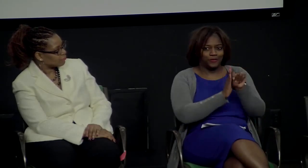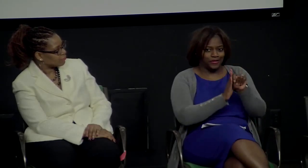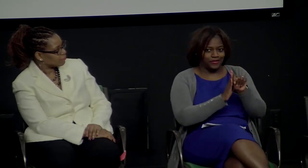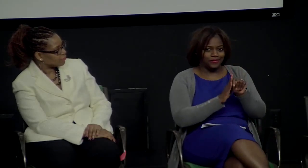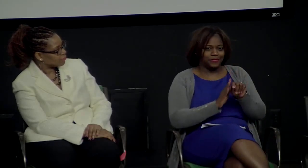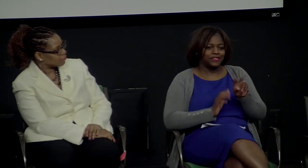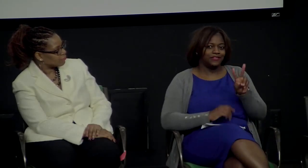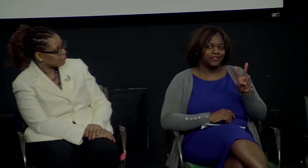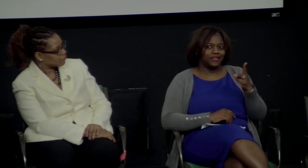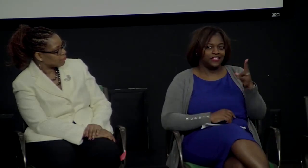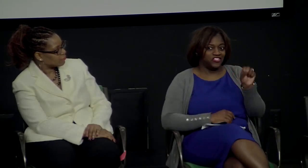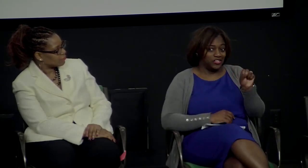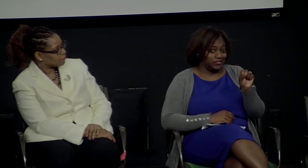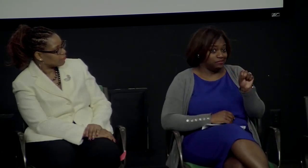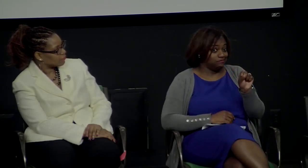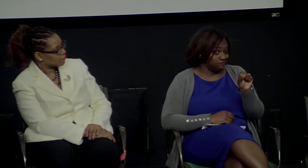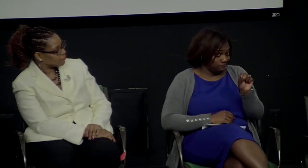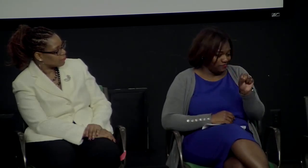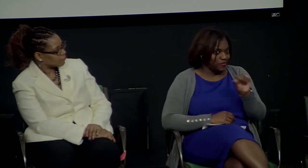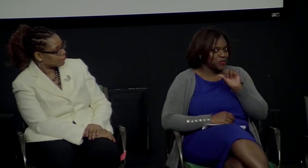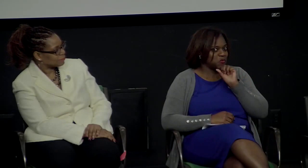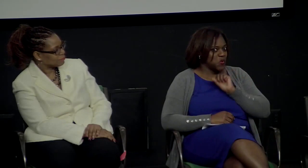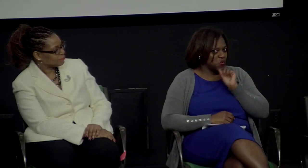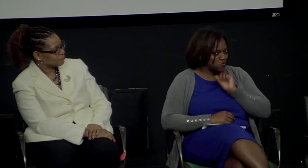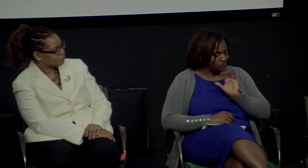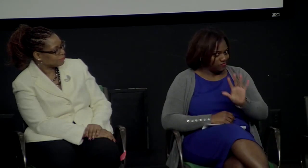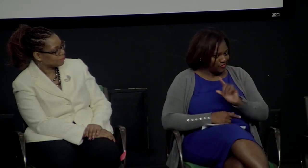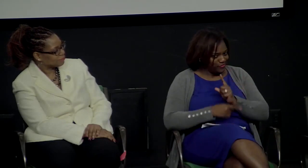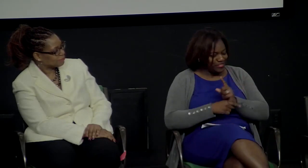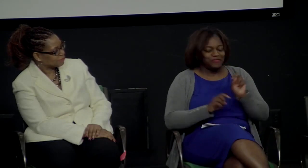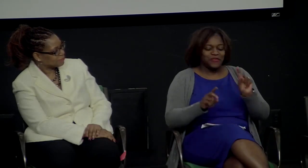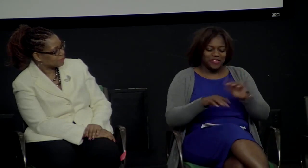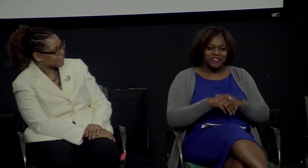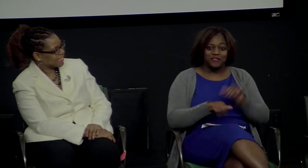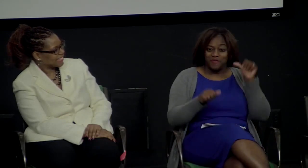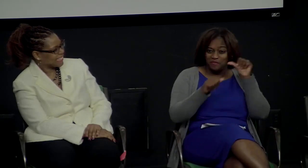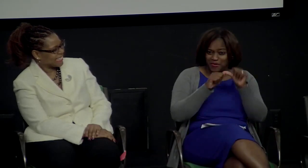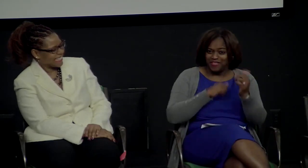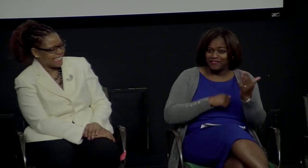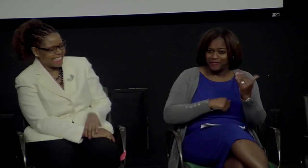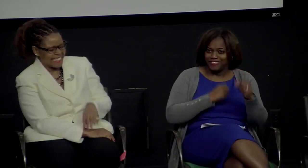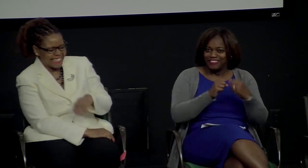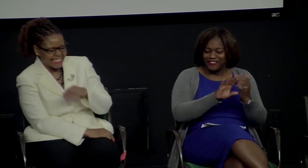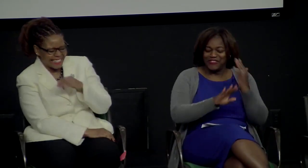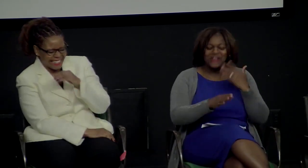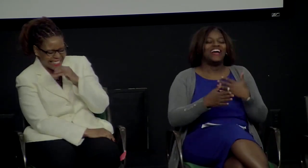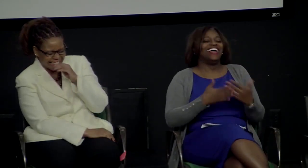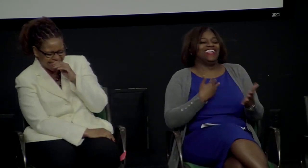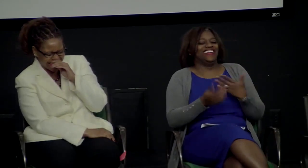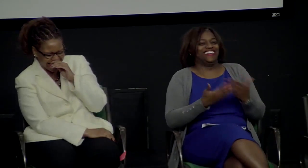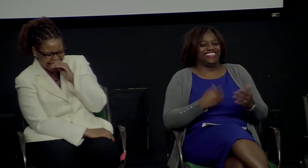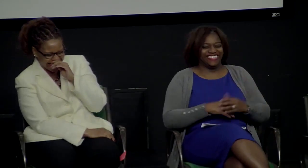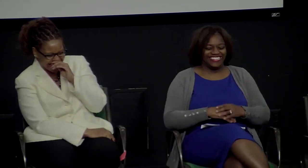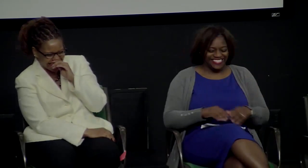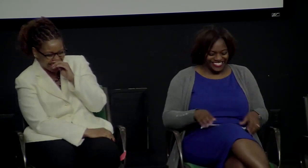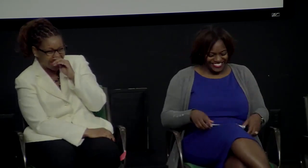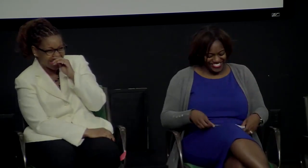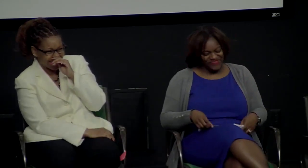And we were working with a video. At that time, we're using VHS. This is dating us. Yes, Remember, we're talking about about 15 years ago.